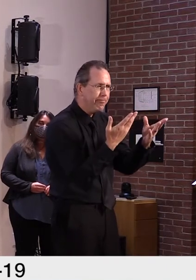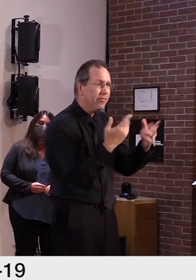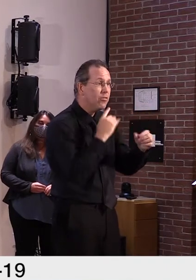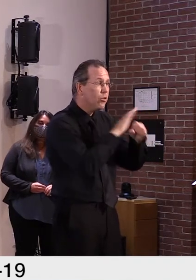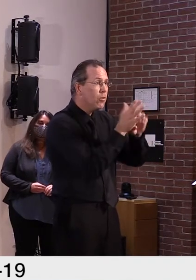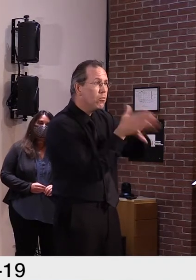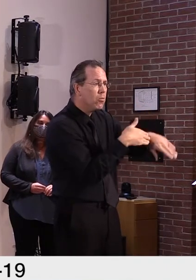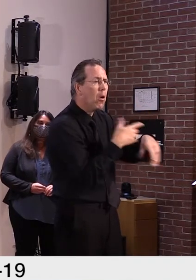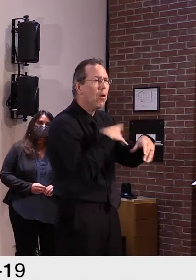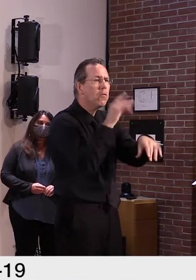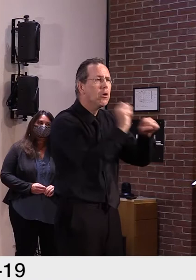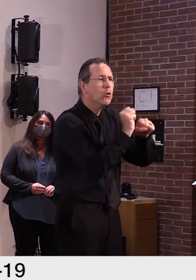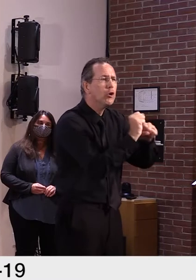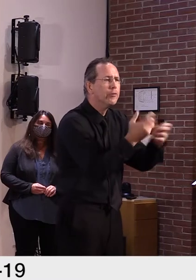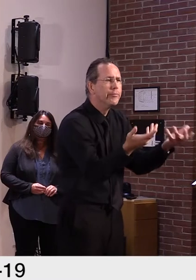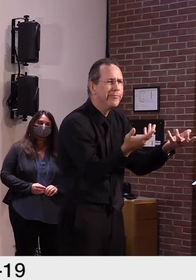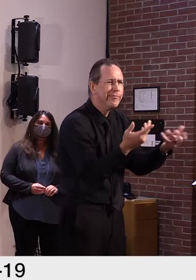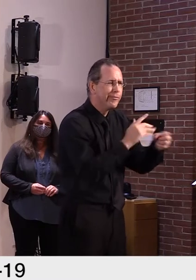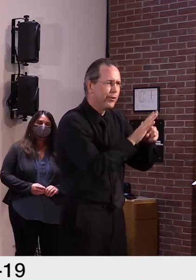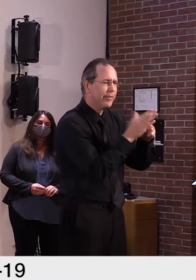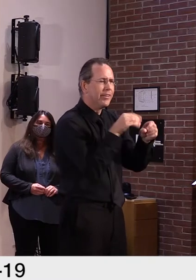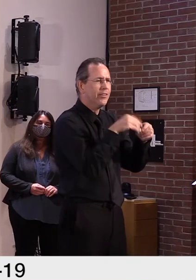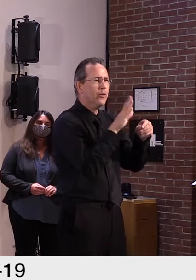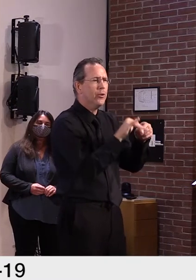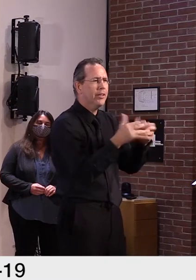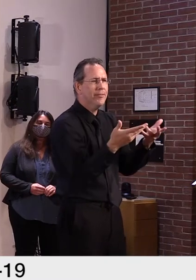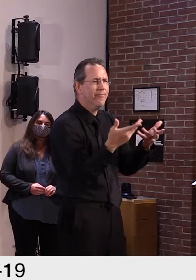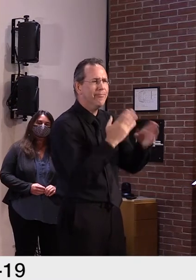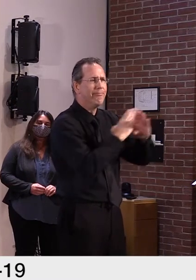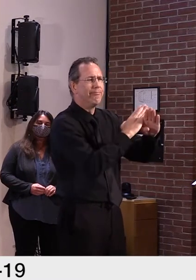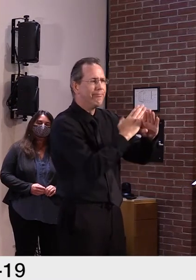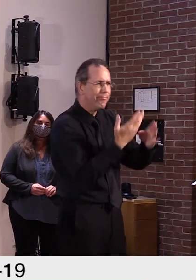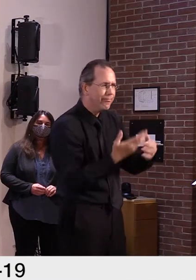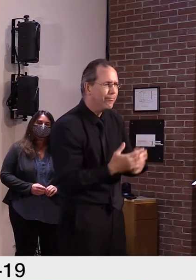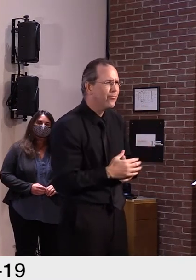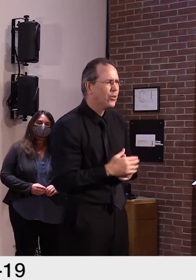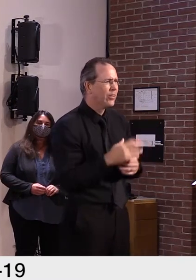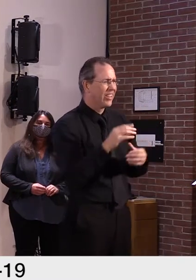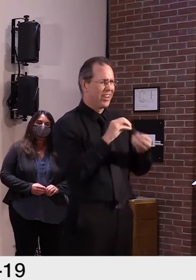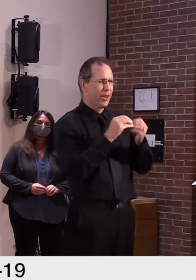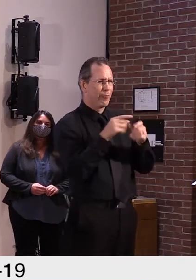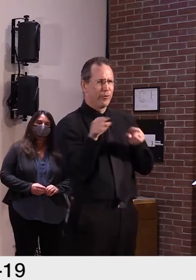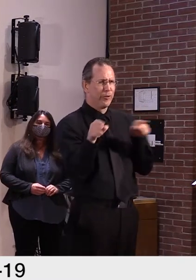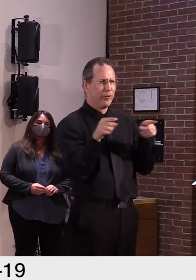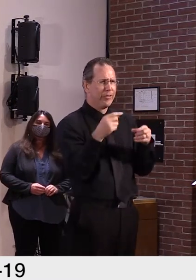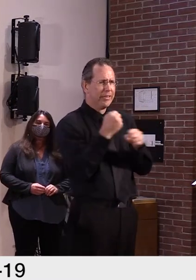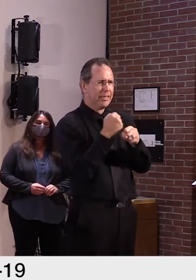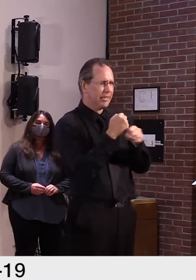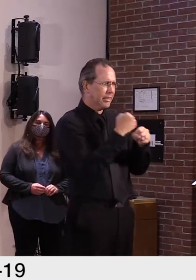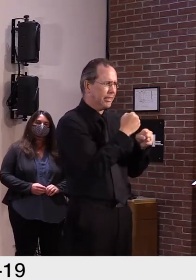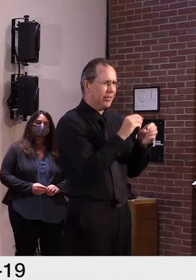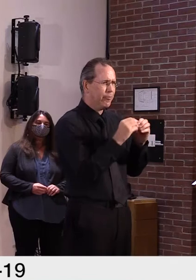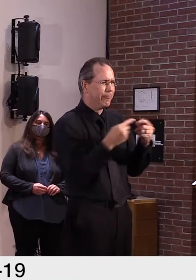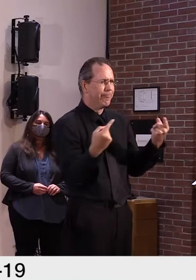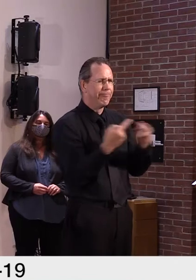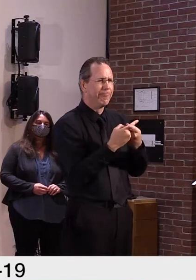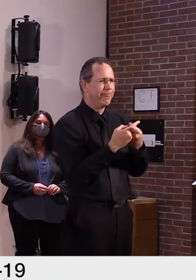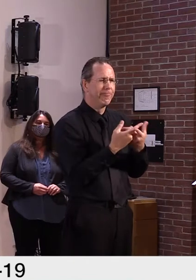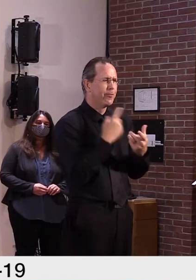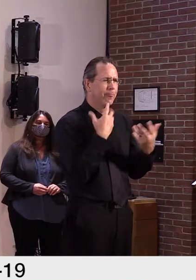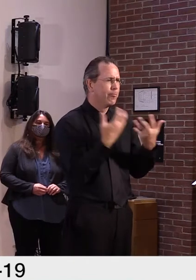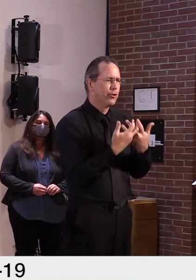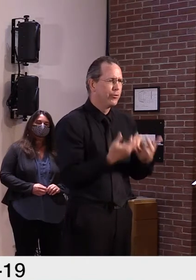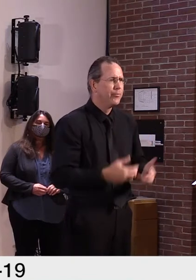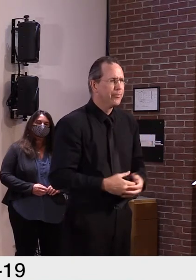So the federal government's attempt to be consistent in the way they ask questions is, in this case, producing,